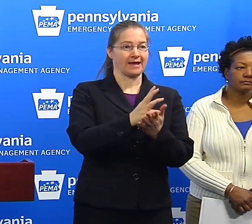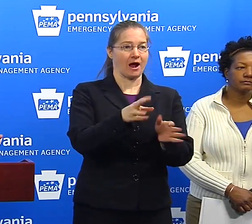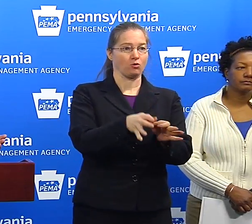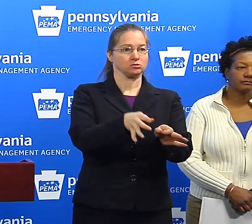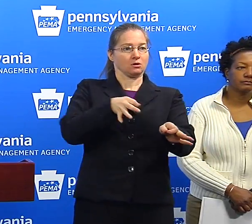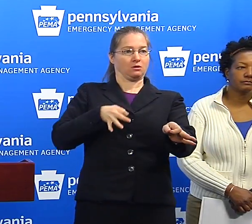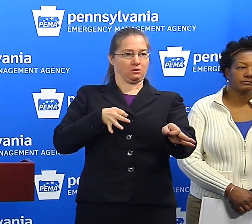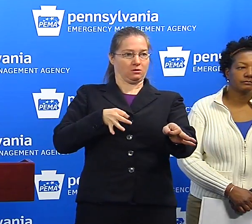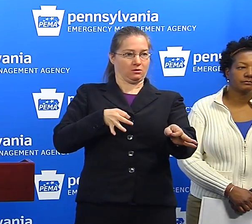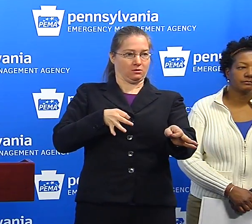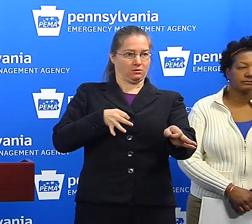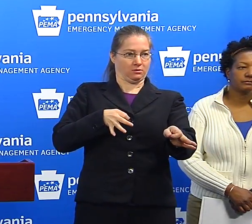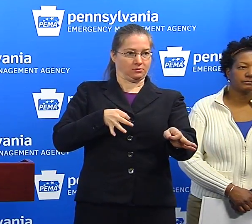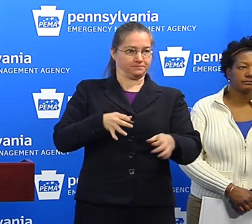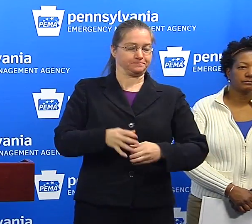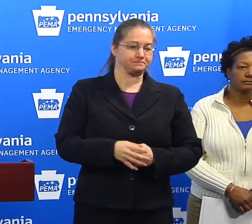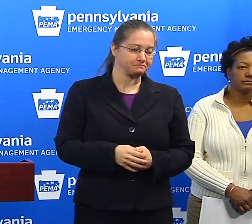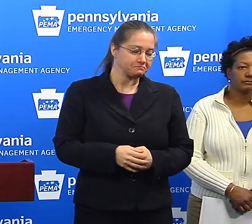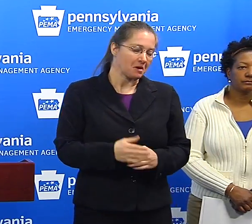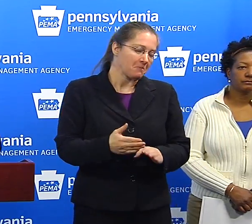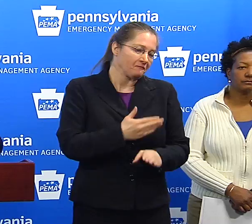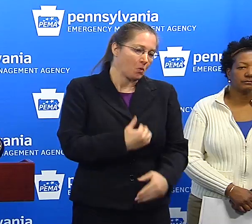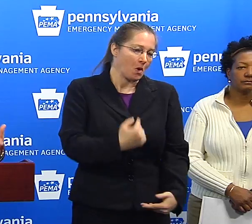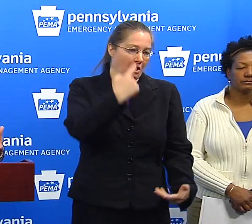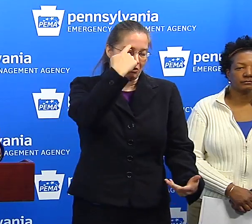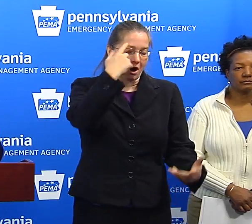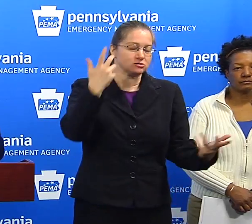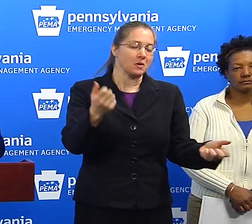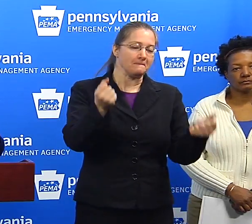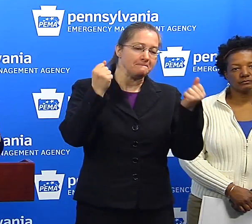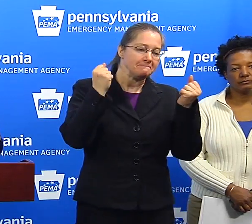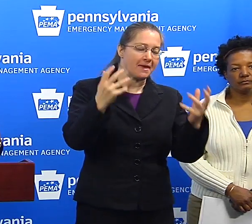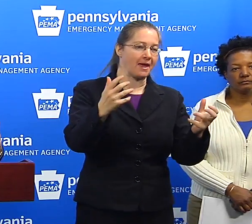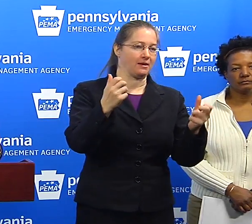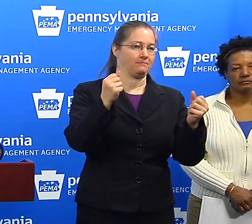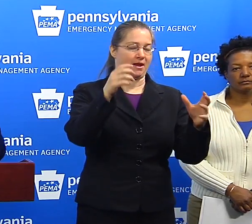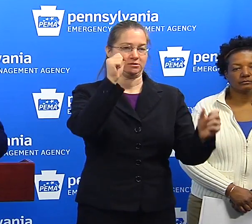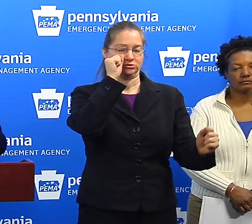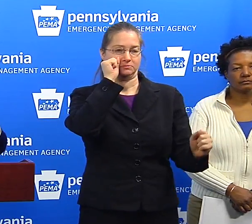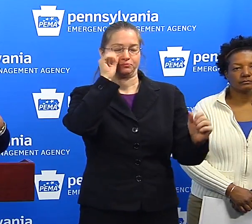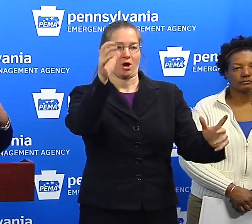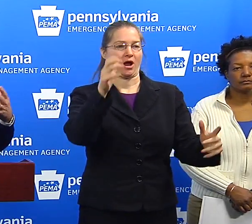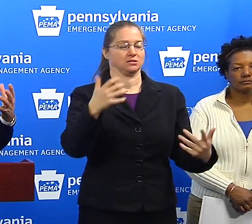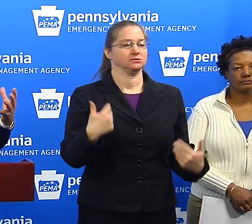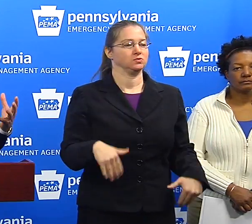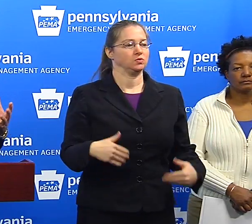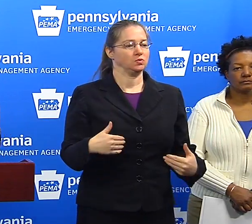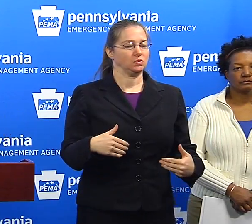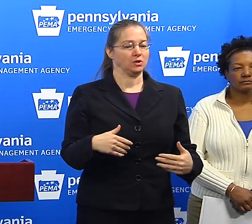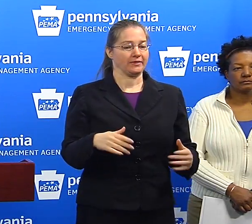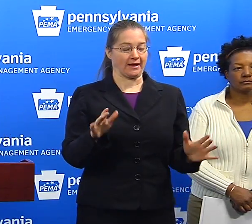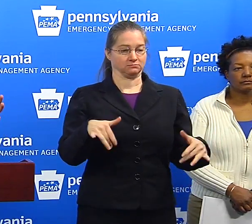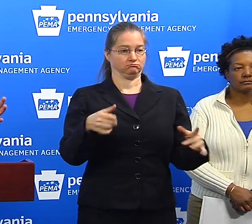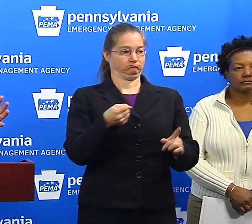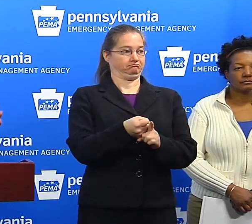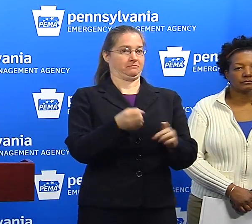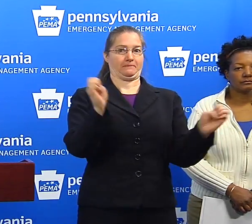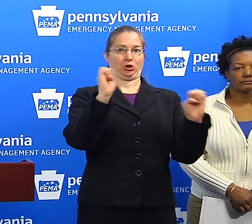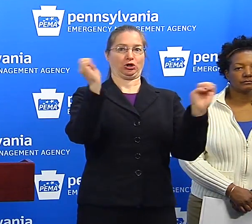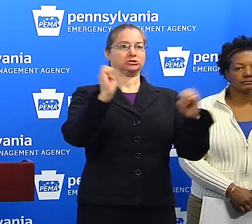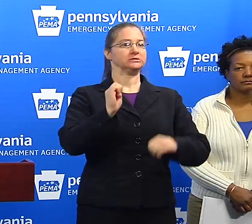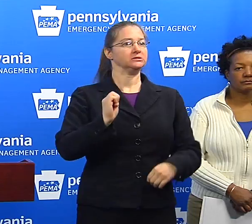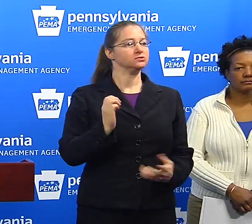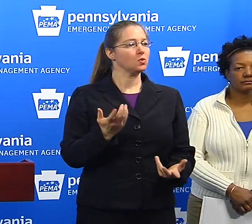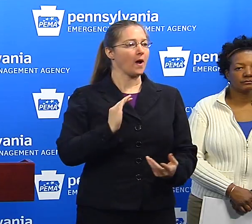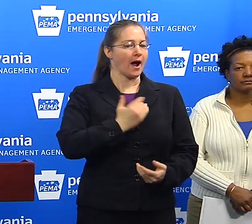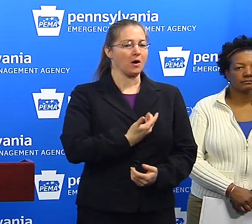to start. So there were just a lot of surprises. It was an emergency, and our folks kept